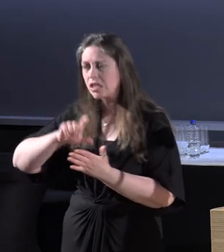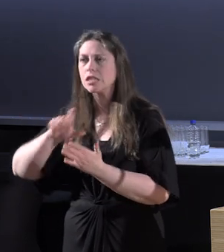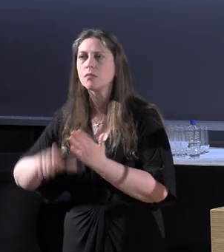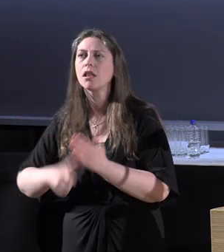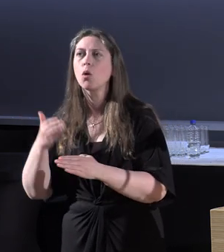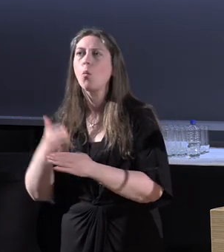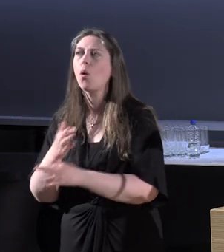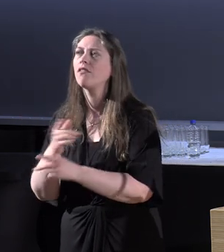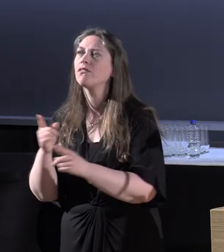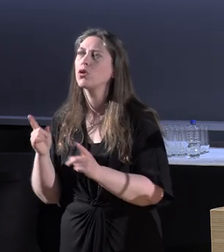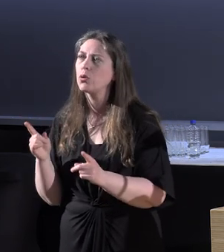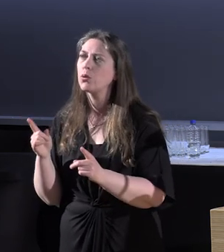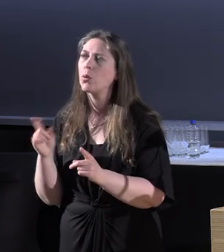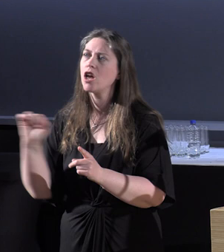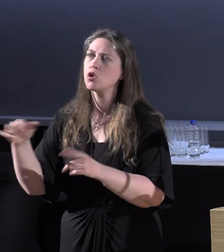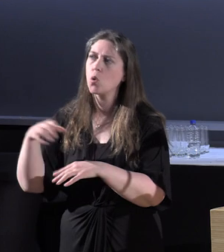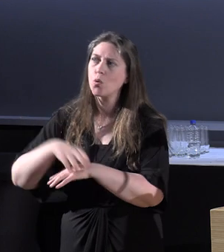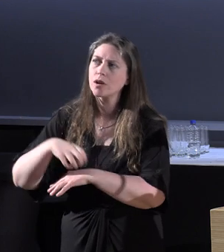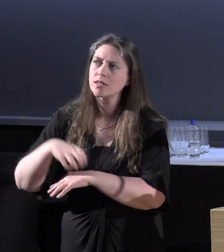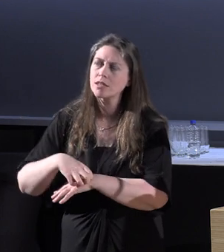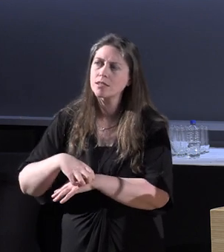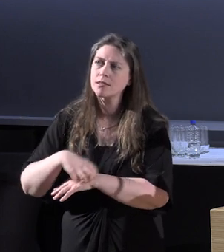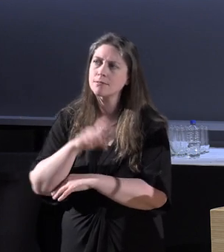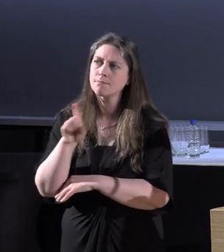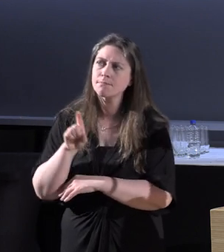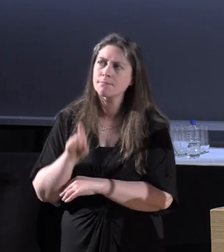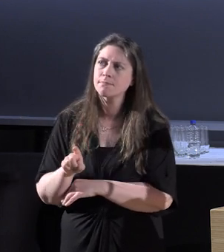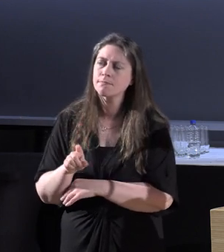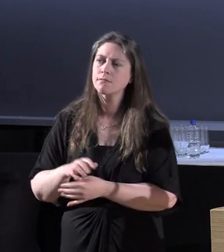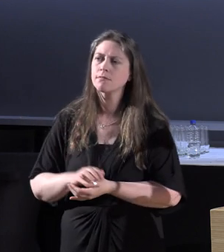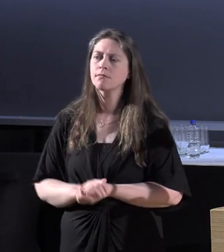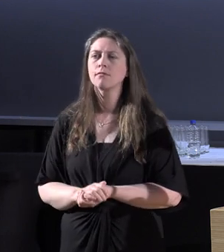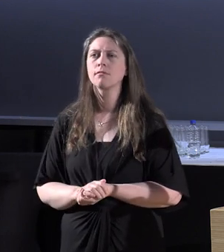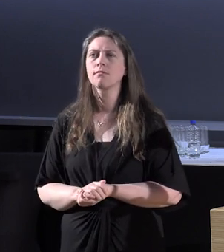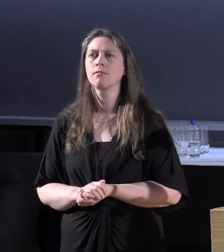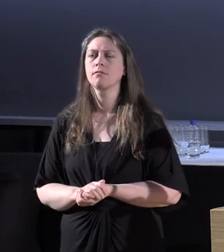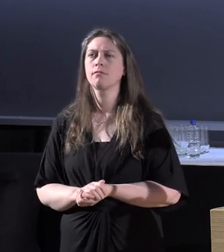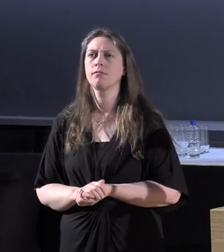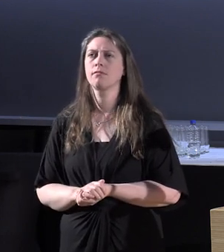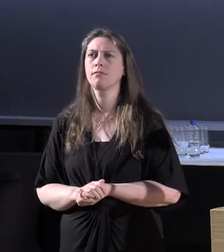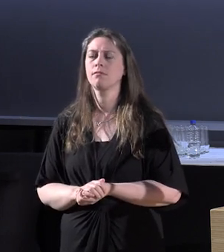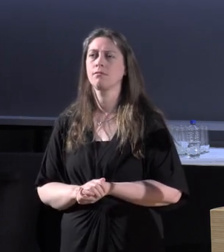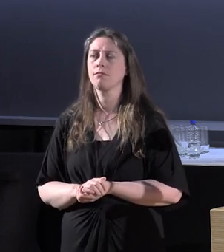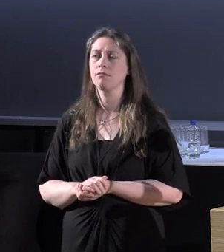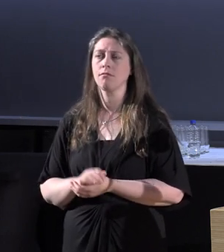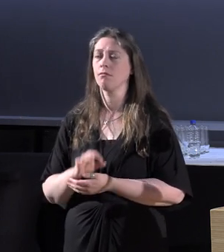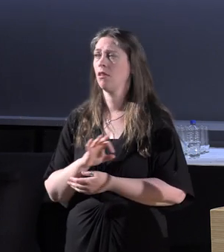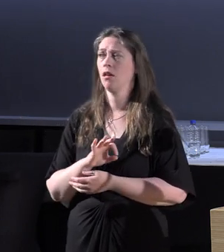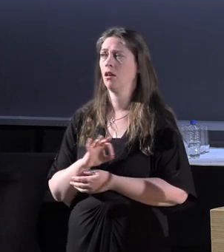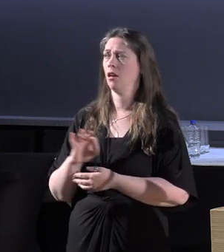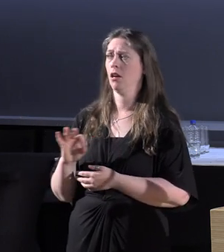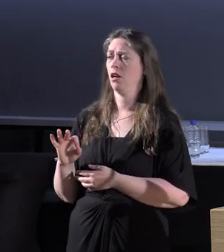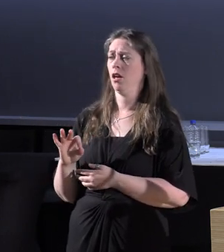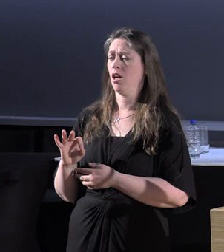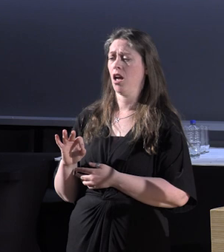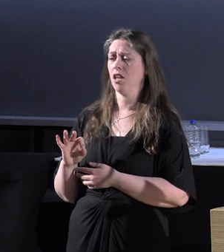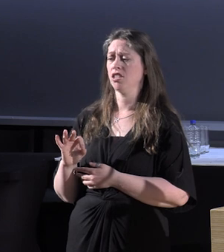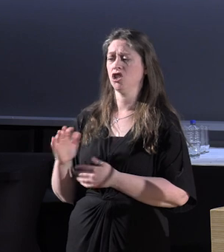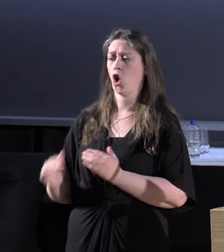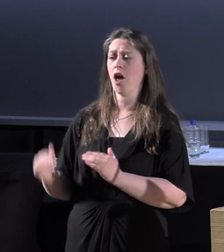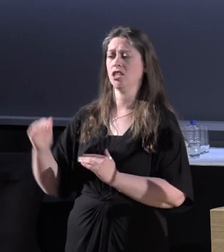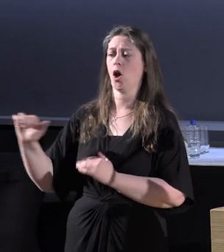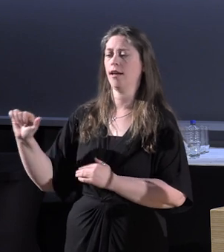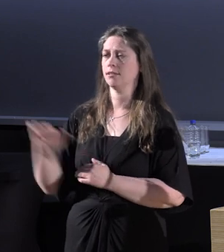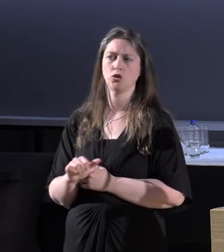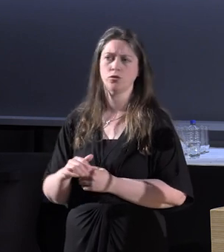disability in any organization? You know, it's certainly not as high as it should